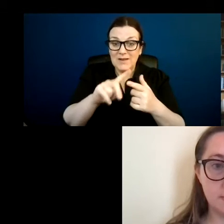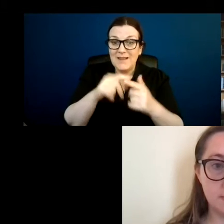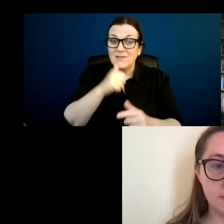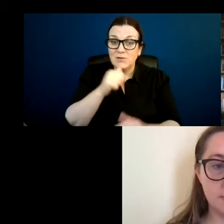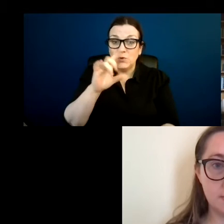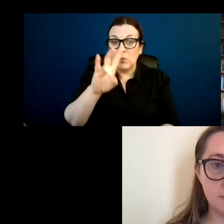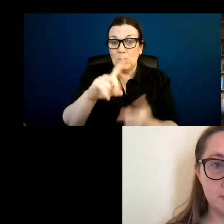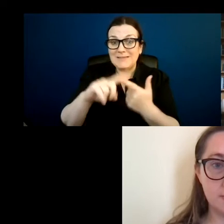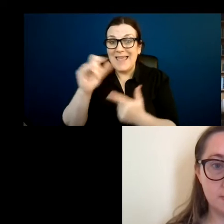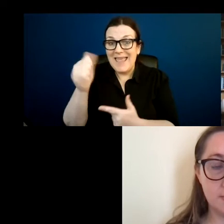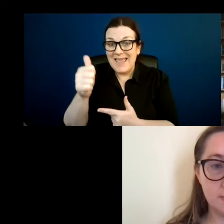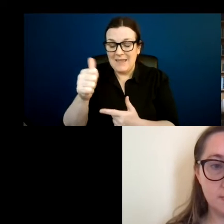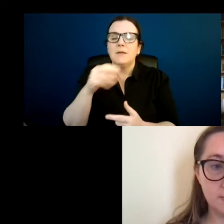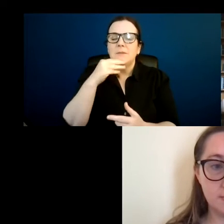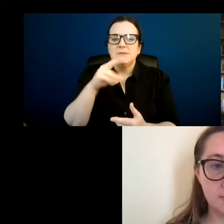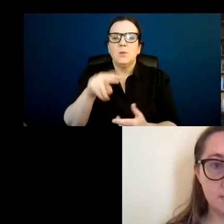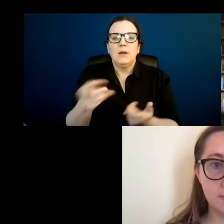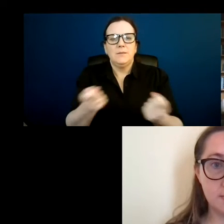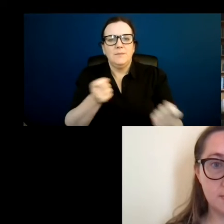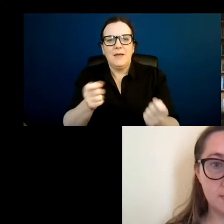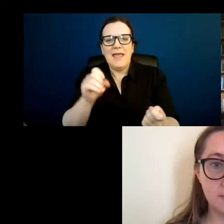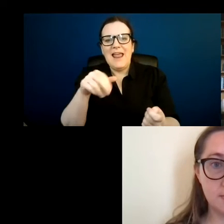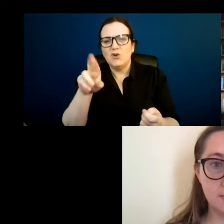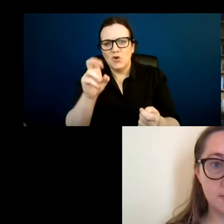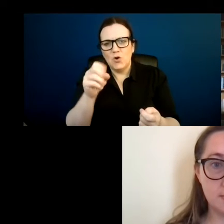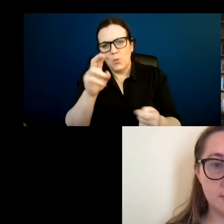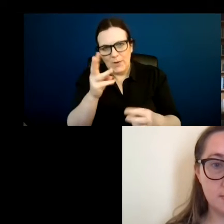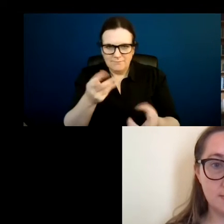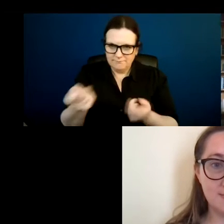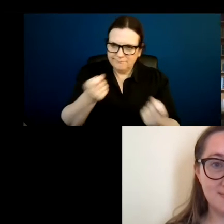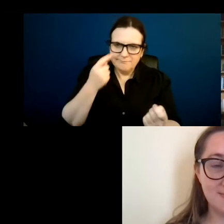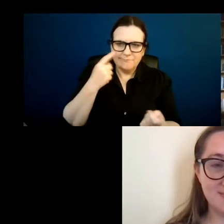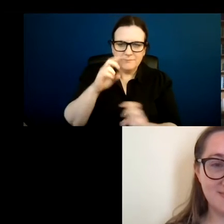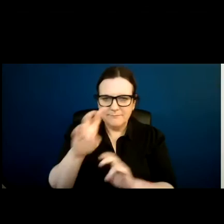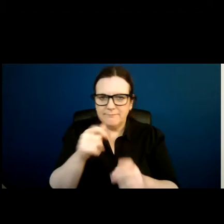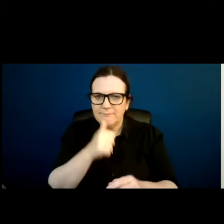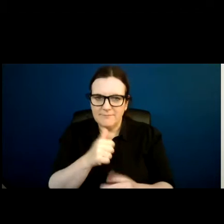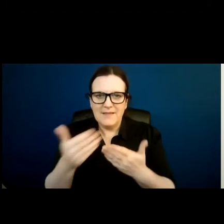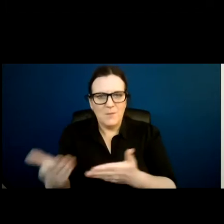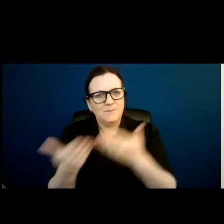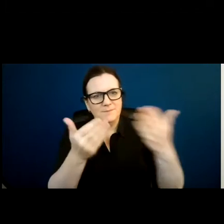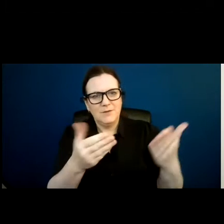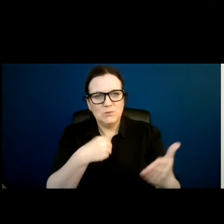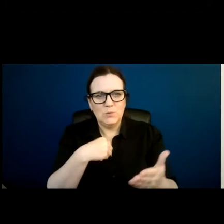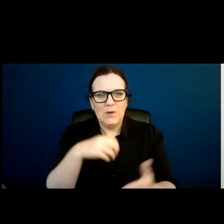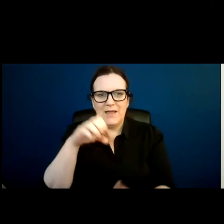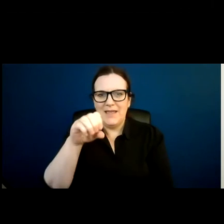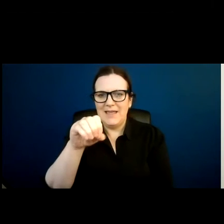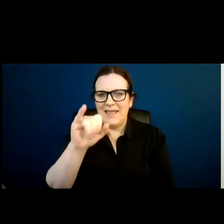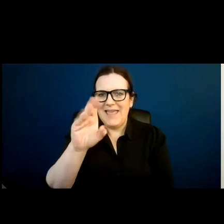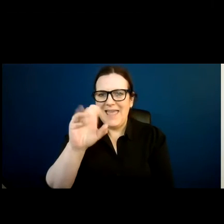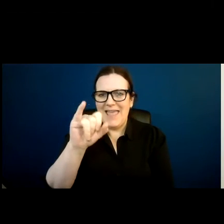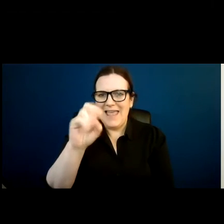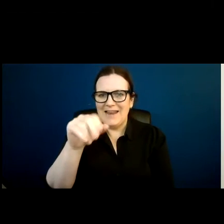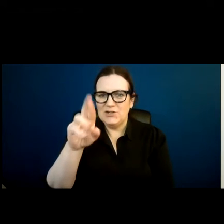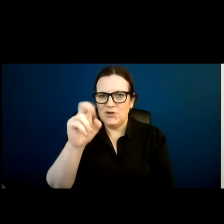questions and answers when the panel discussion comes to its close. So now over to you, Eleanor. Thank you very much, Aideen. Delighted to